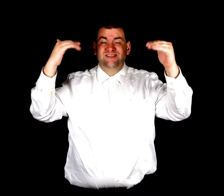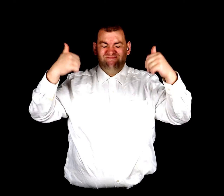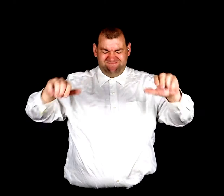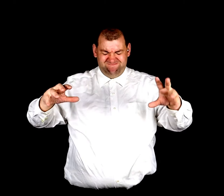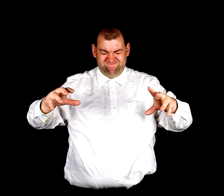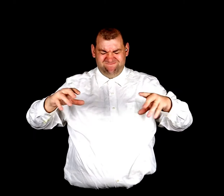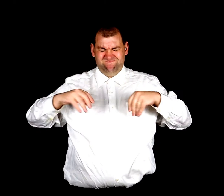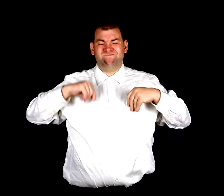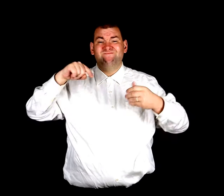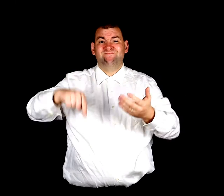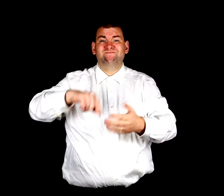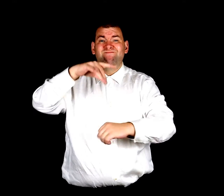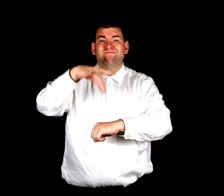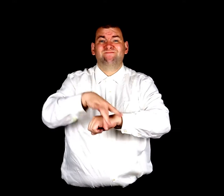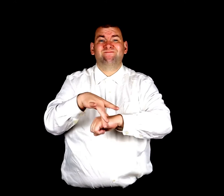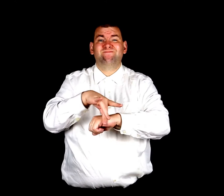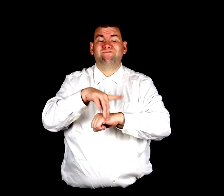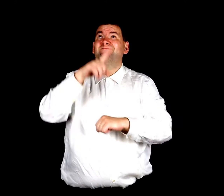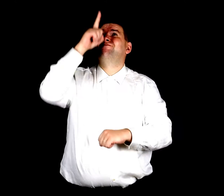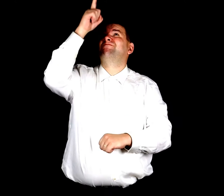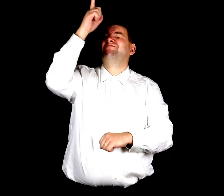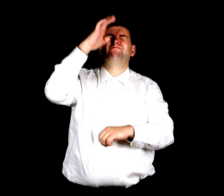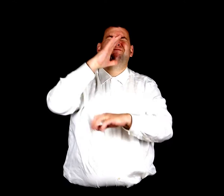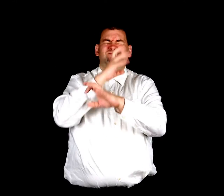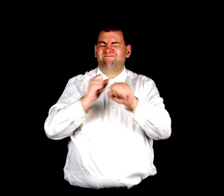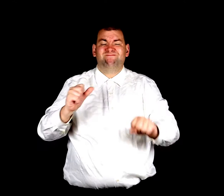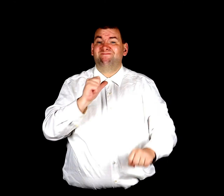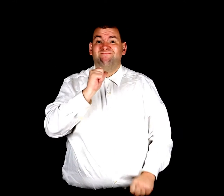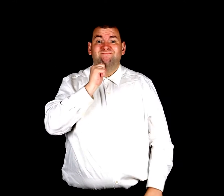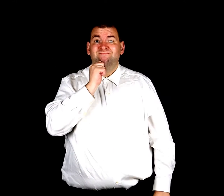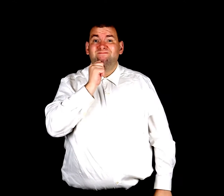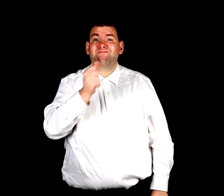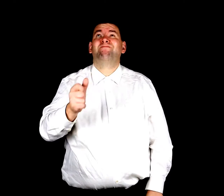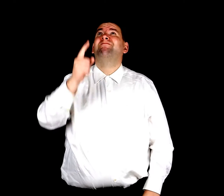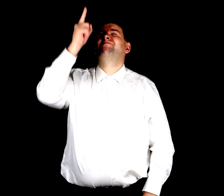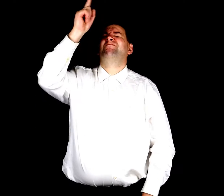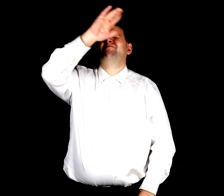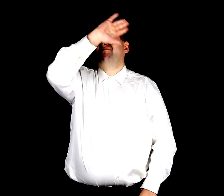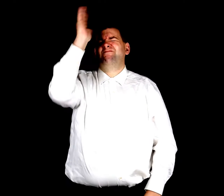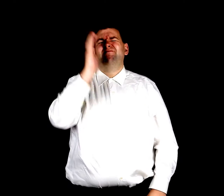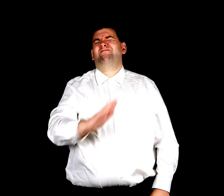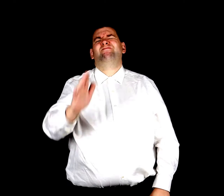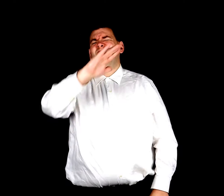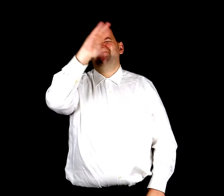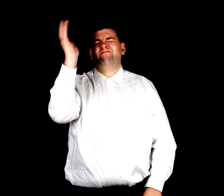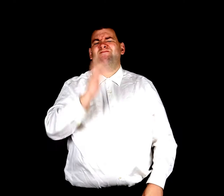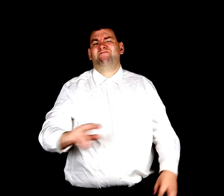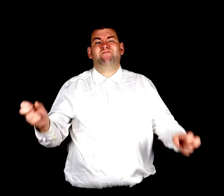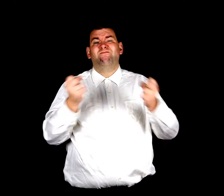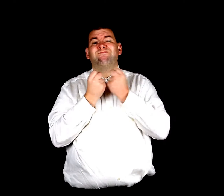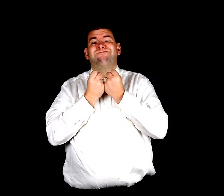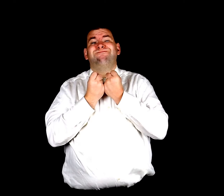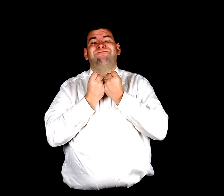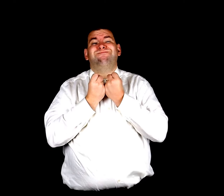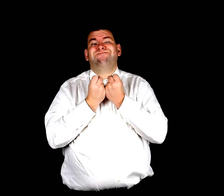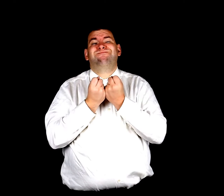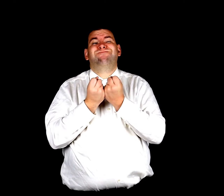still owns this earth He'd faint if not, and he'll never, ever grow